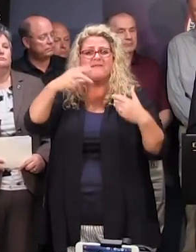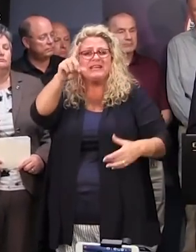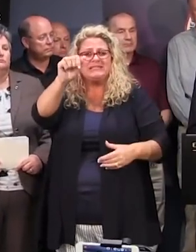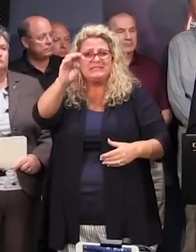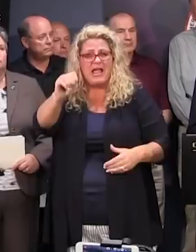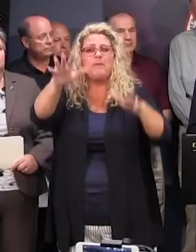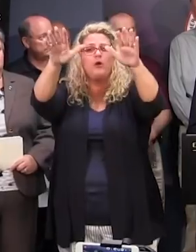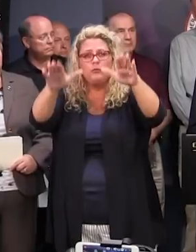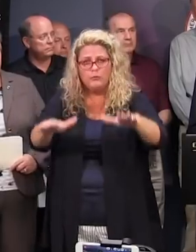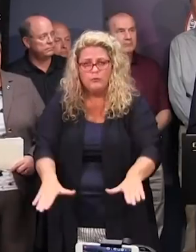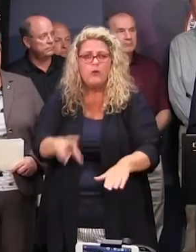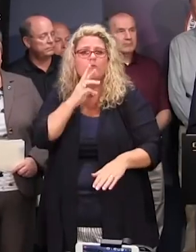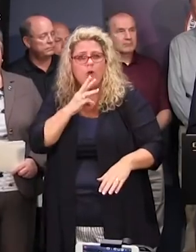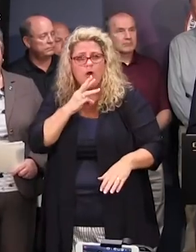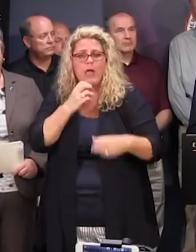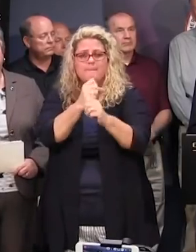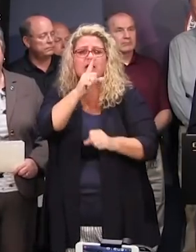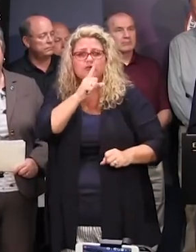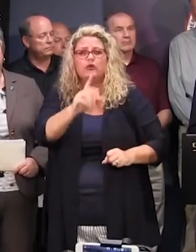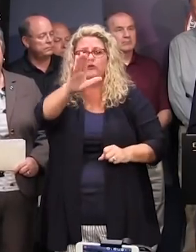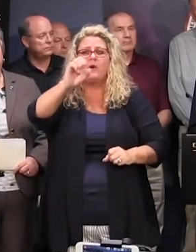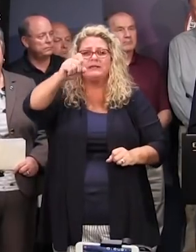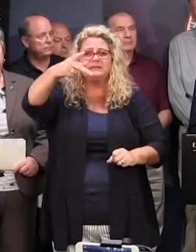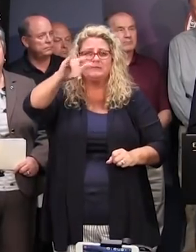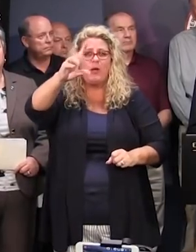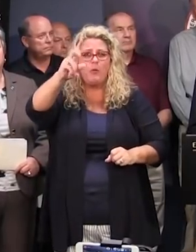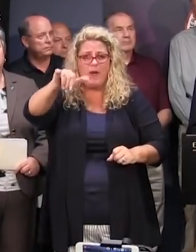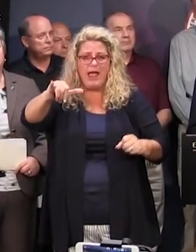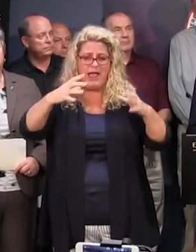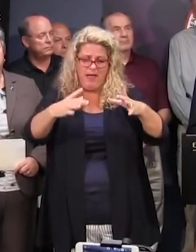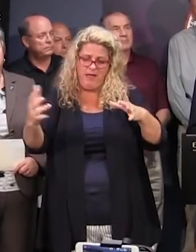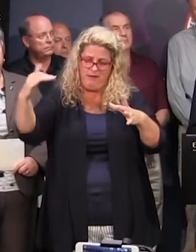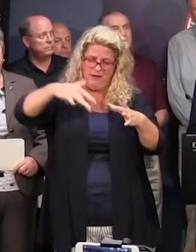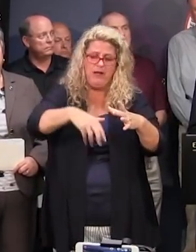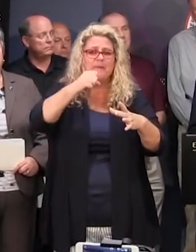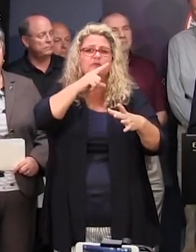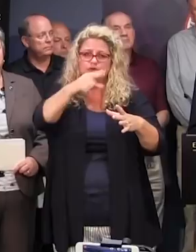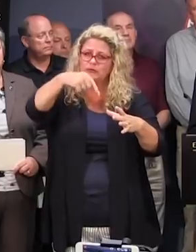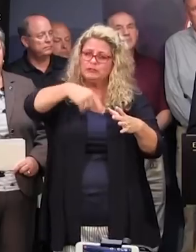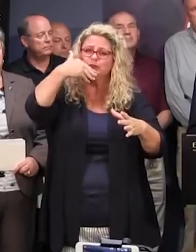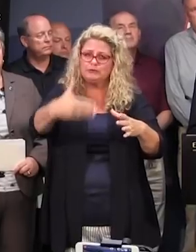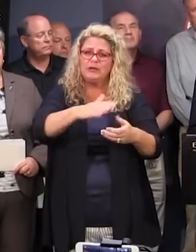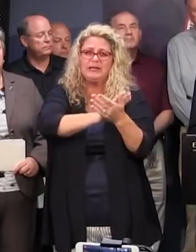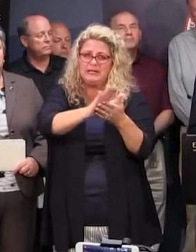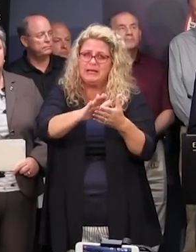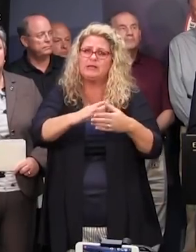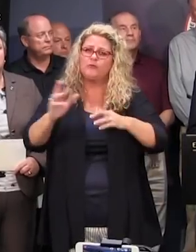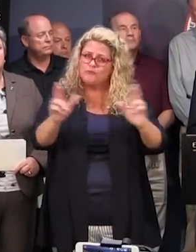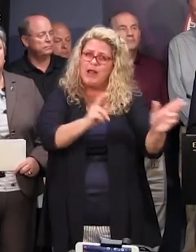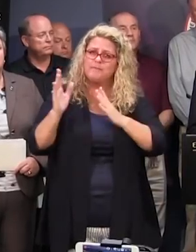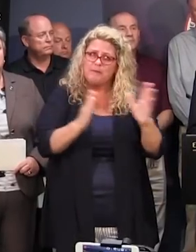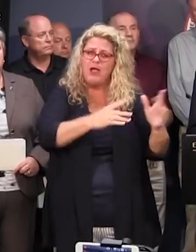dams to lower water levels, make sure spillways work, to try to keep their dams and get their dams in as safe a condition as possible for the oncoming floods.